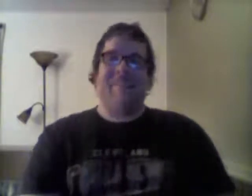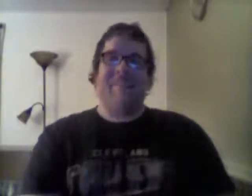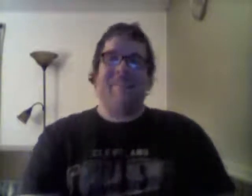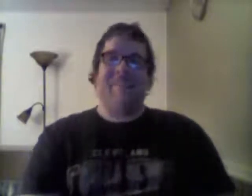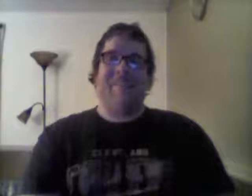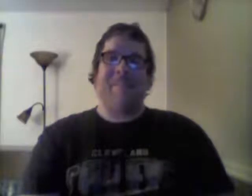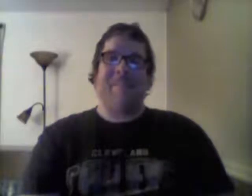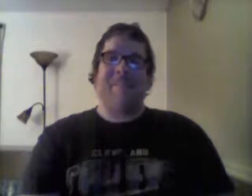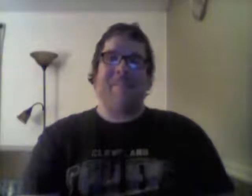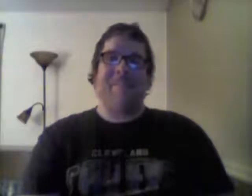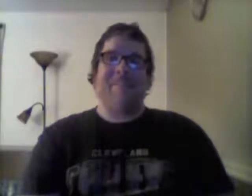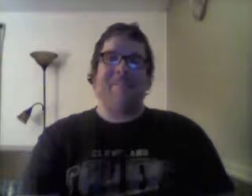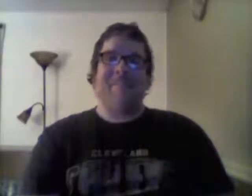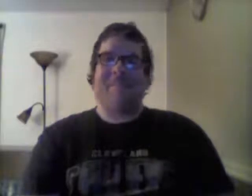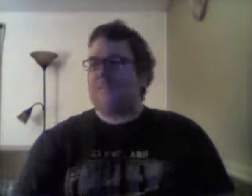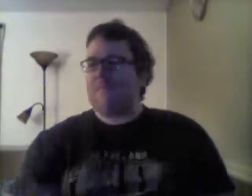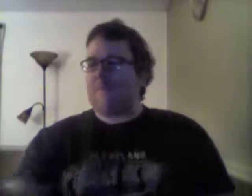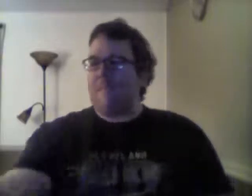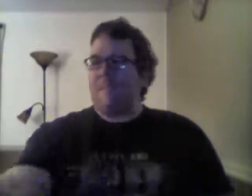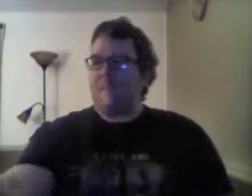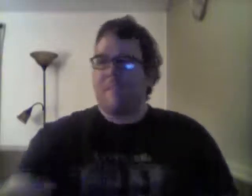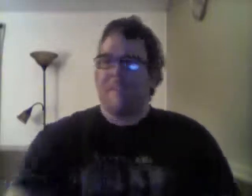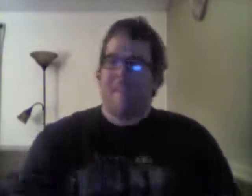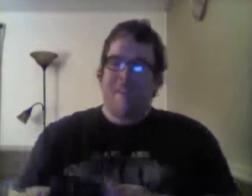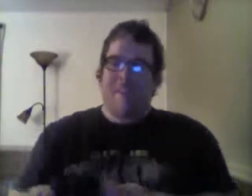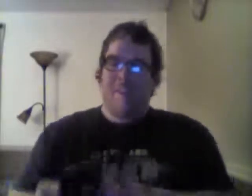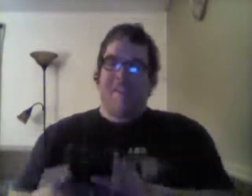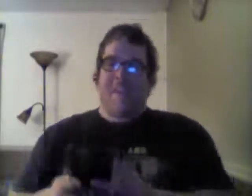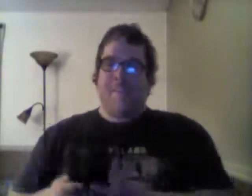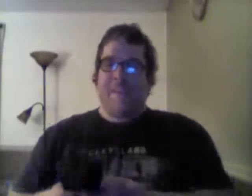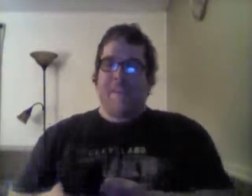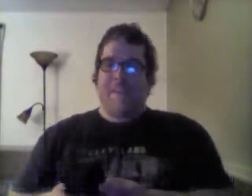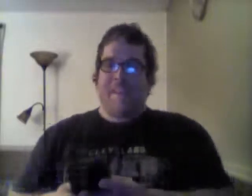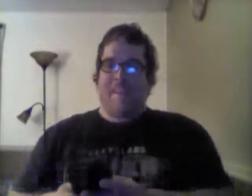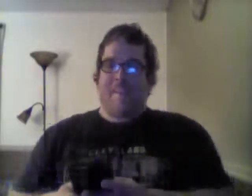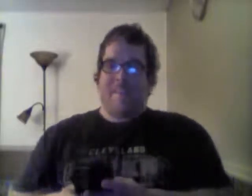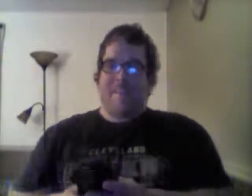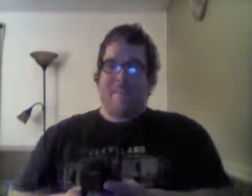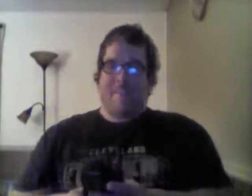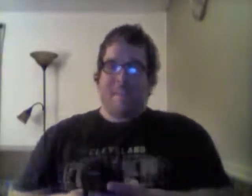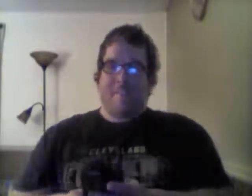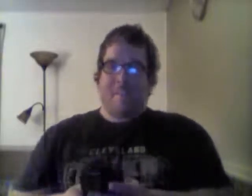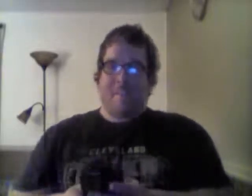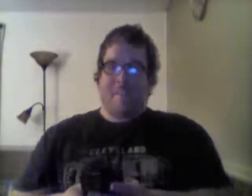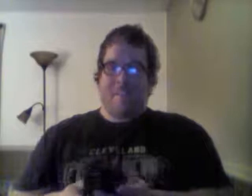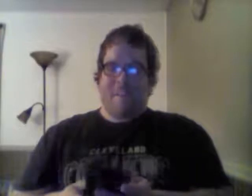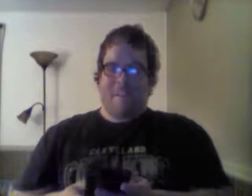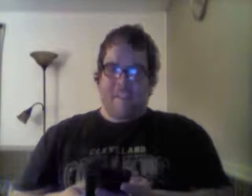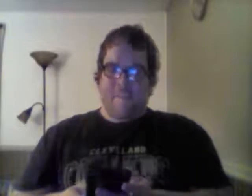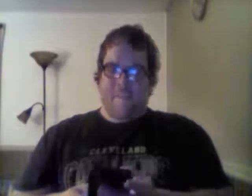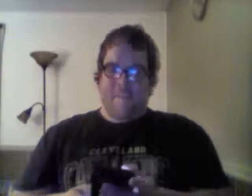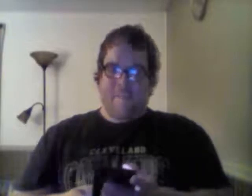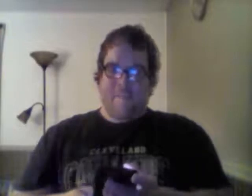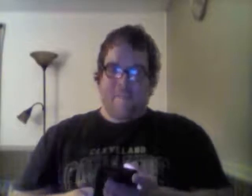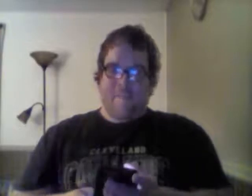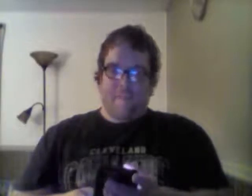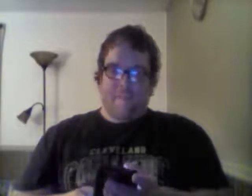was called Suicide Bid. That's it. It's called Suicide Bid. Let me get these names so I don't forget them.